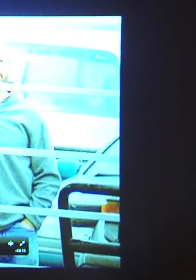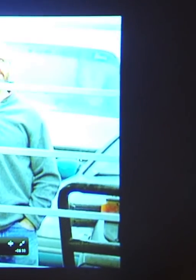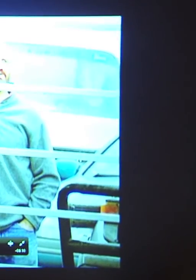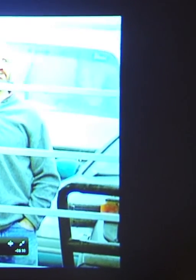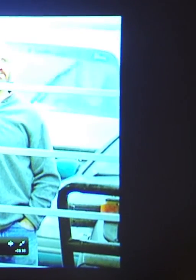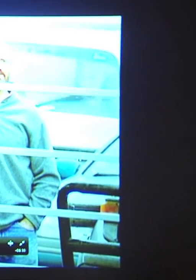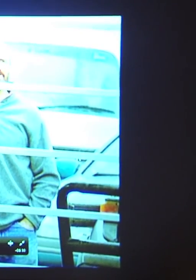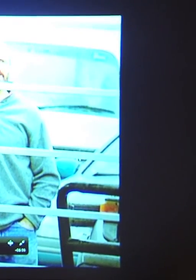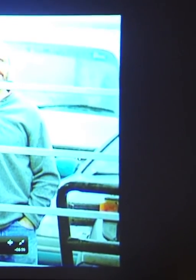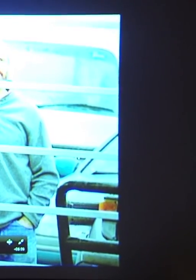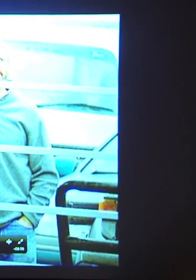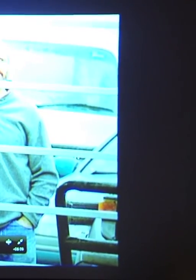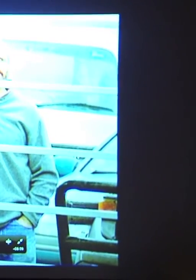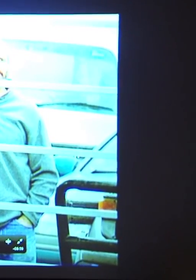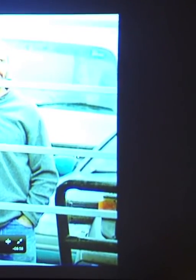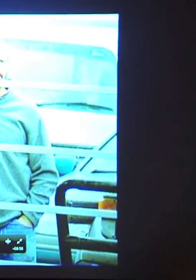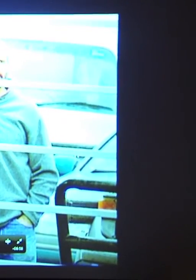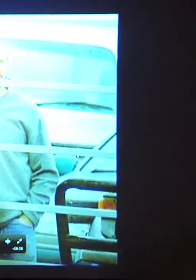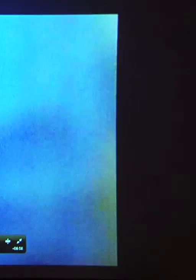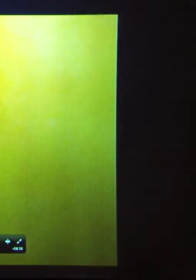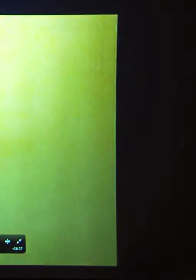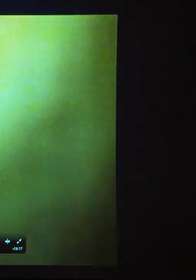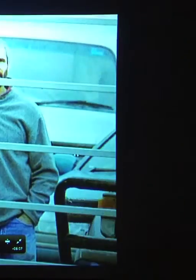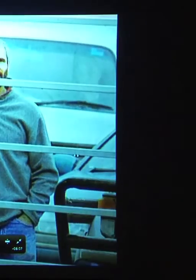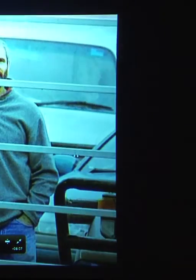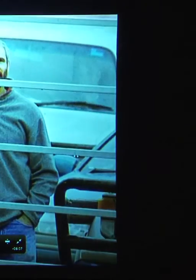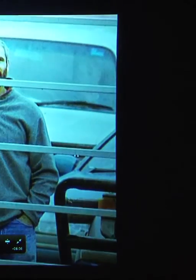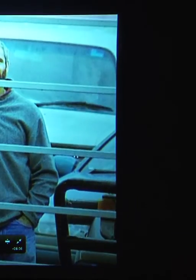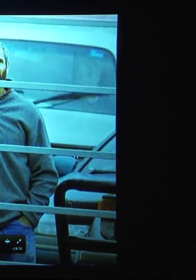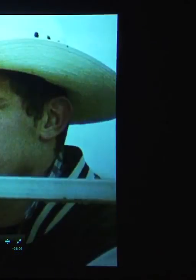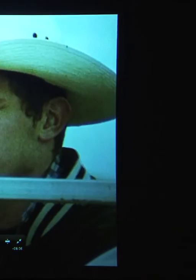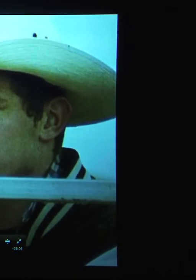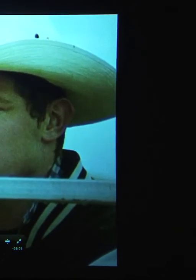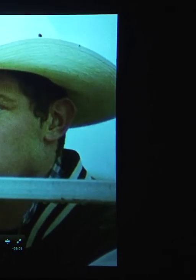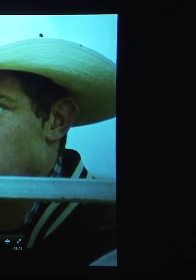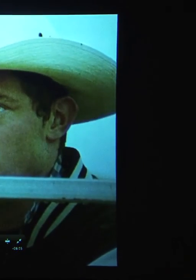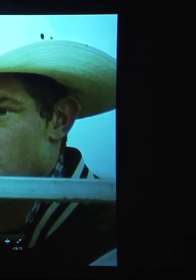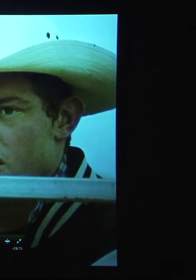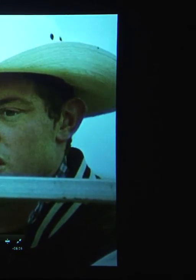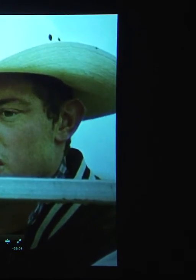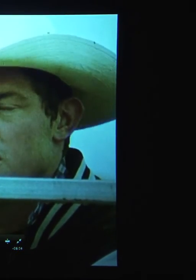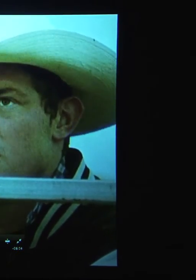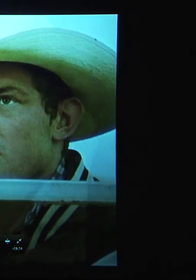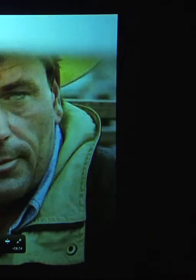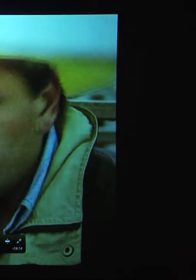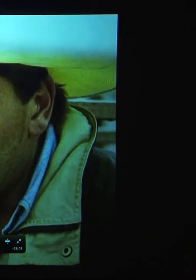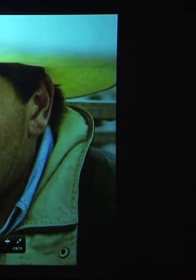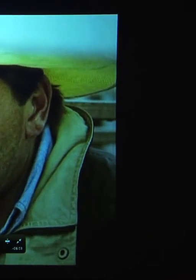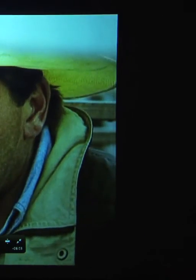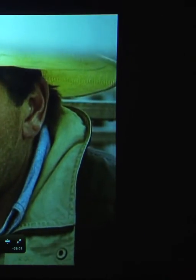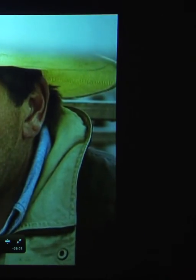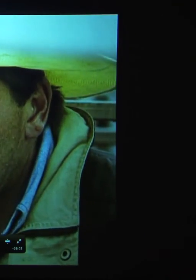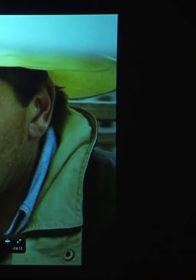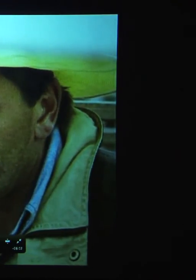What makes a man like Nick Hooker do what he does? Maybe it's the challenge of doing a job few can do well.